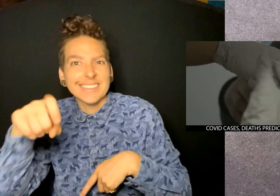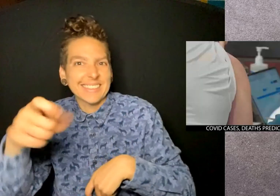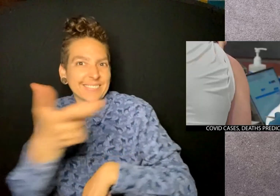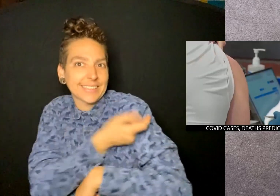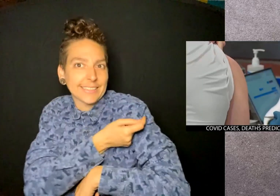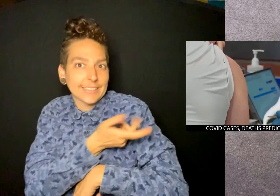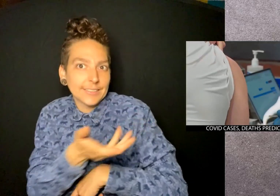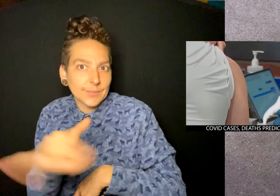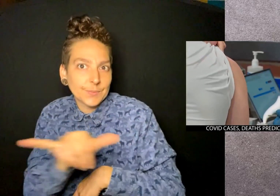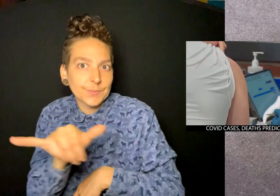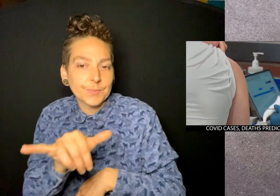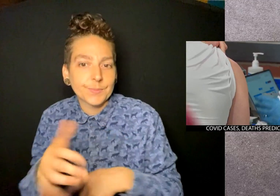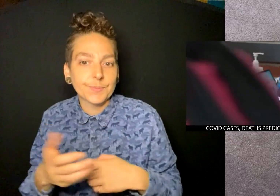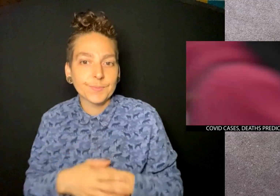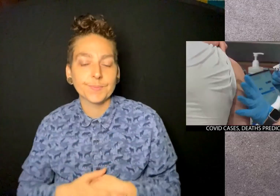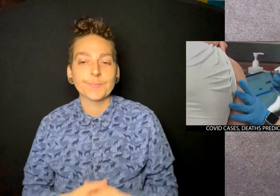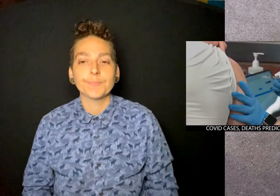and getting kids vaccinated reported the